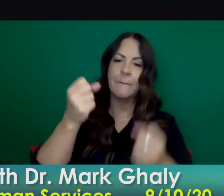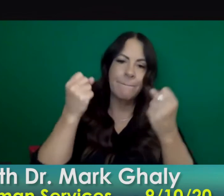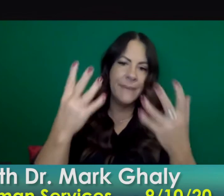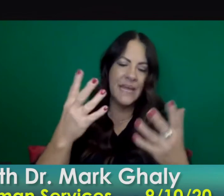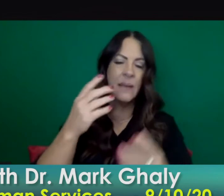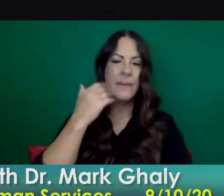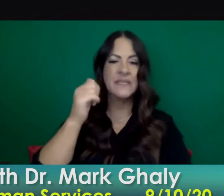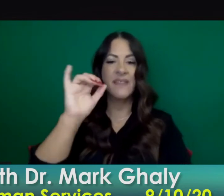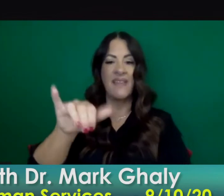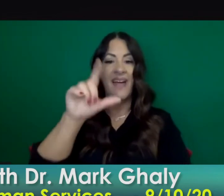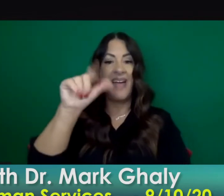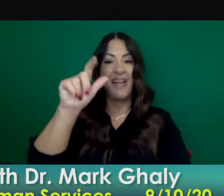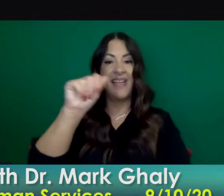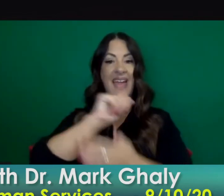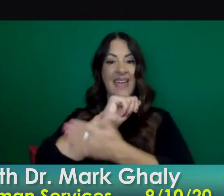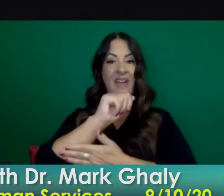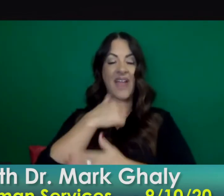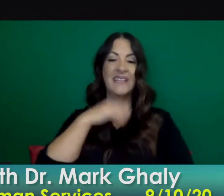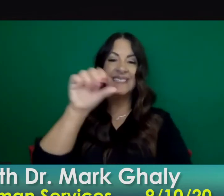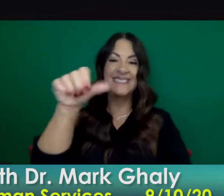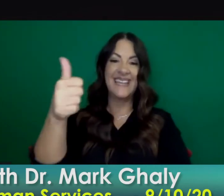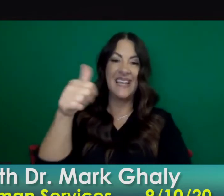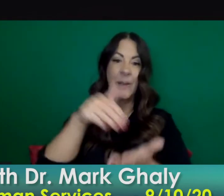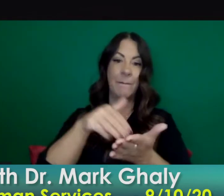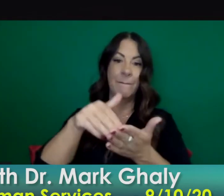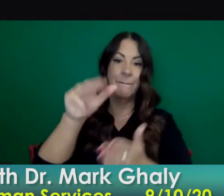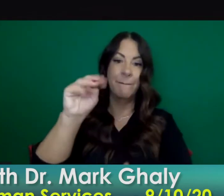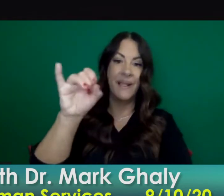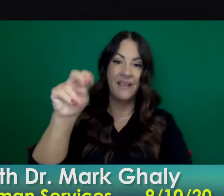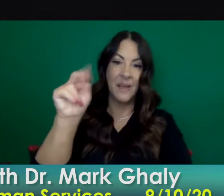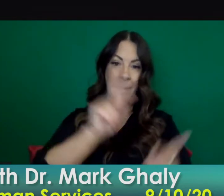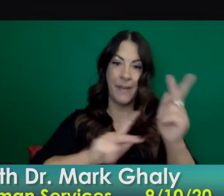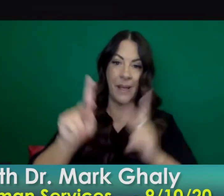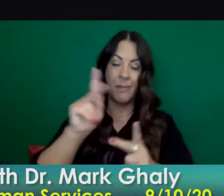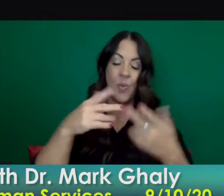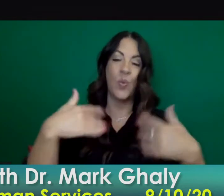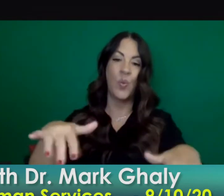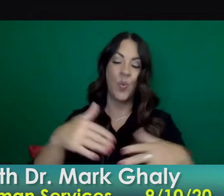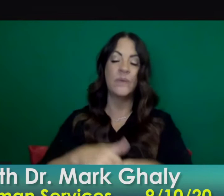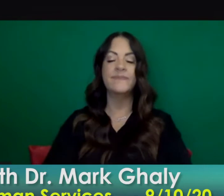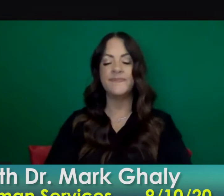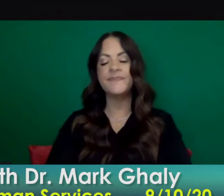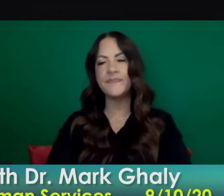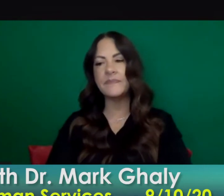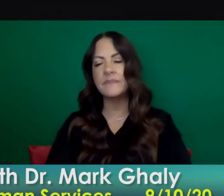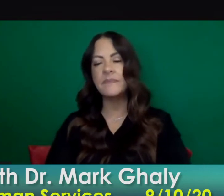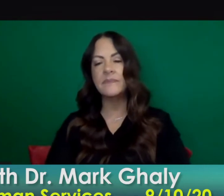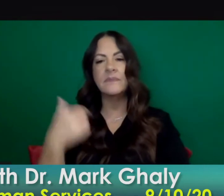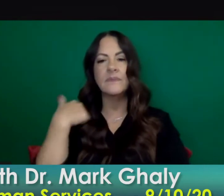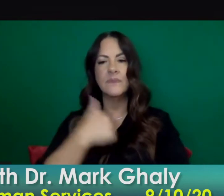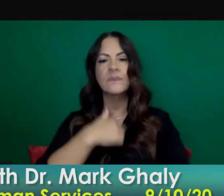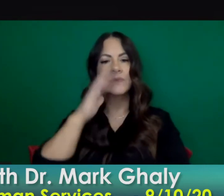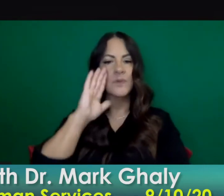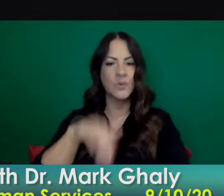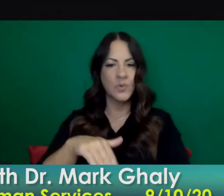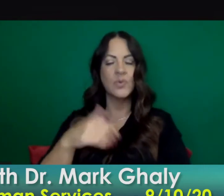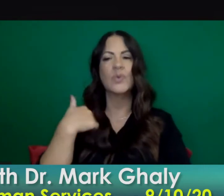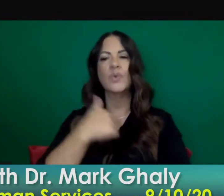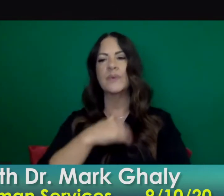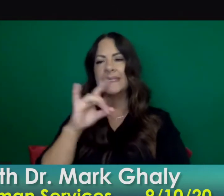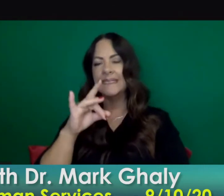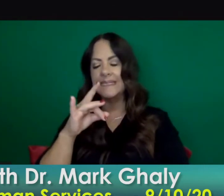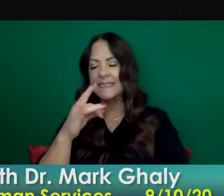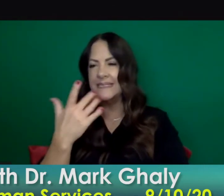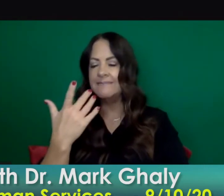big uh we have the county construct across the state and and we have uh entertained a lot of